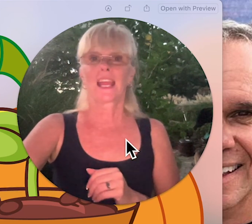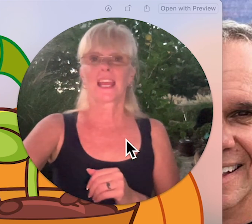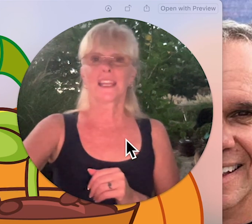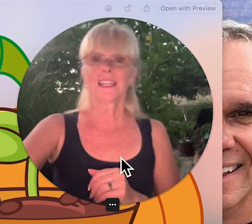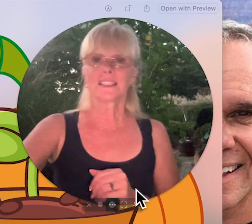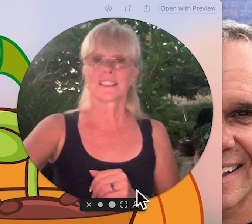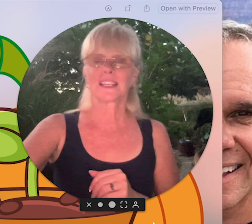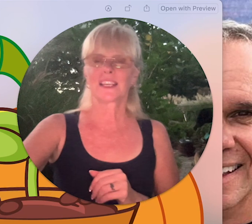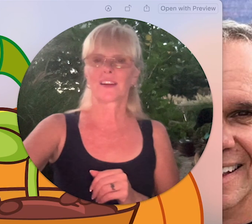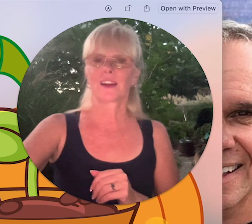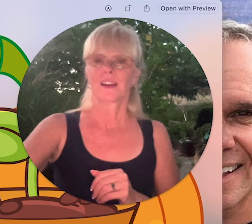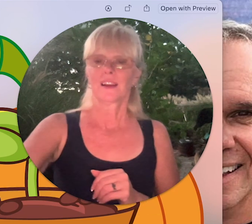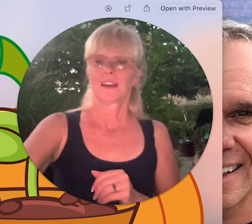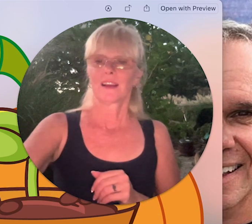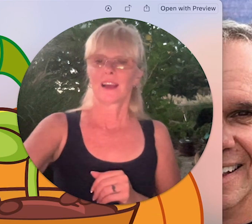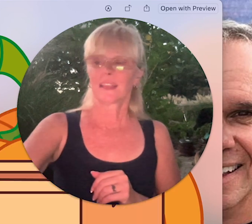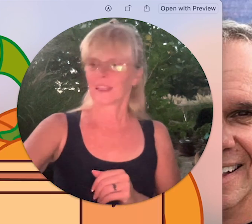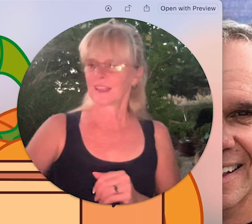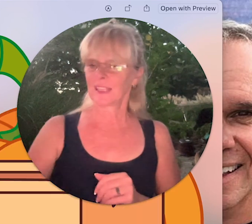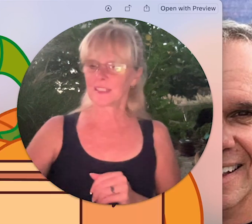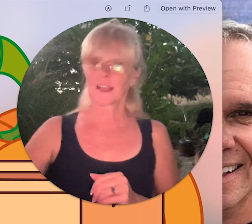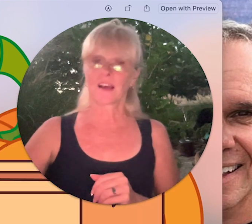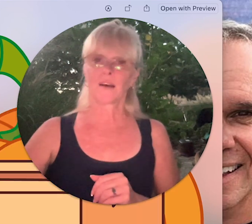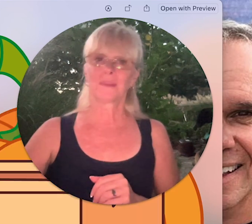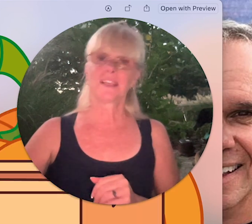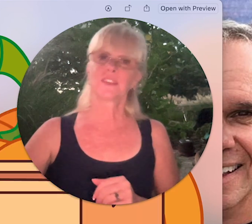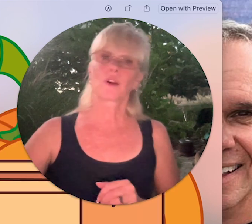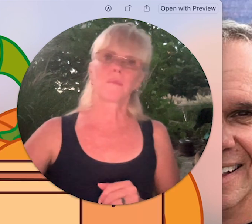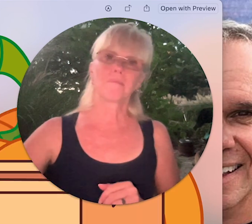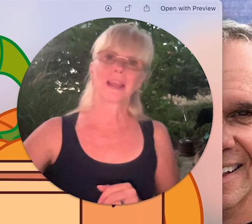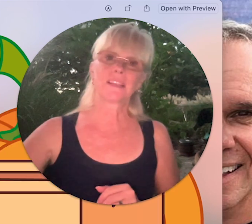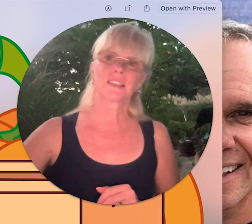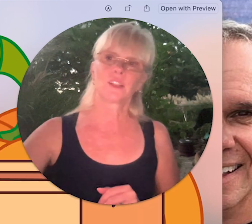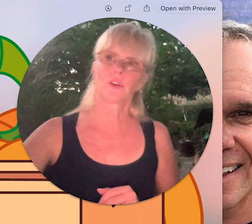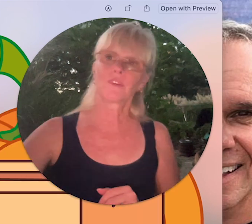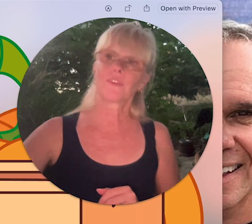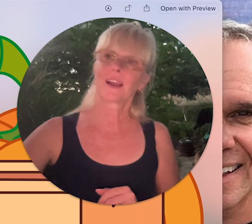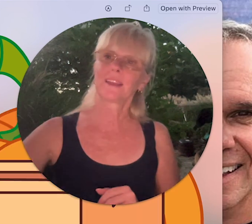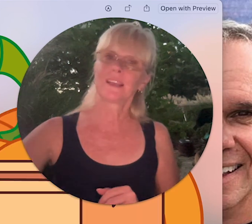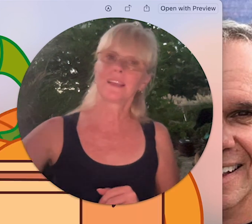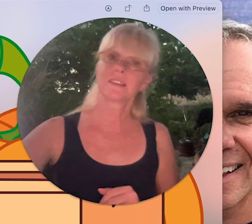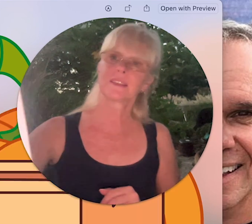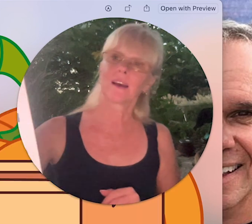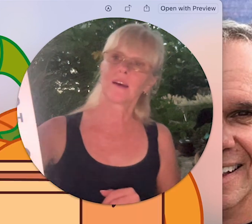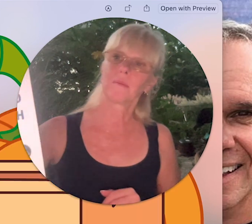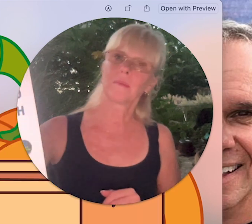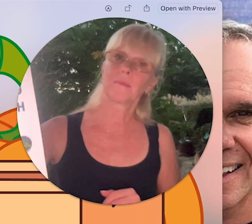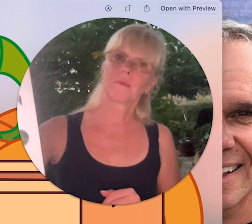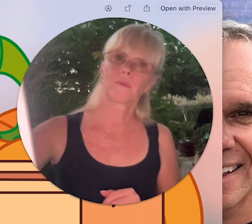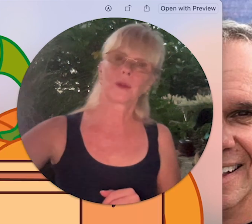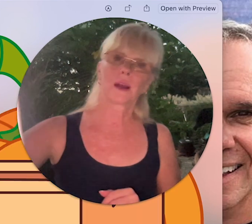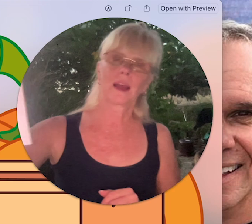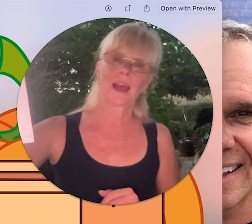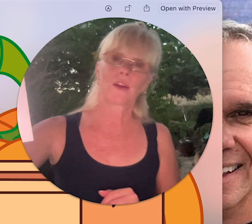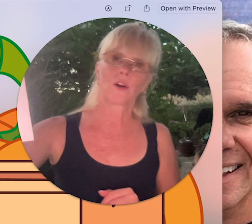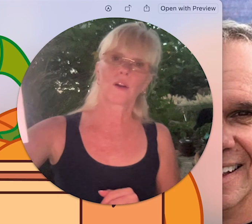let's see here again these um these are amazing you can find these um at our